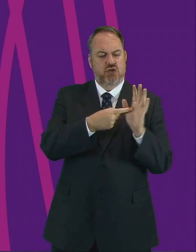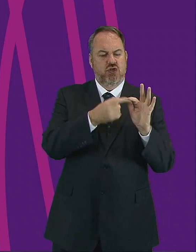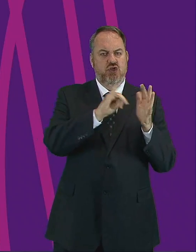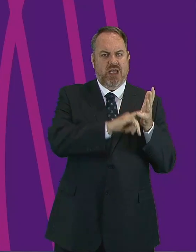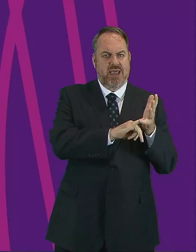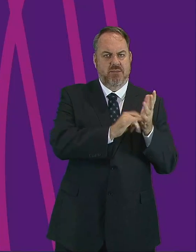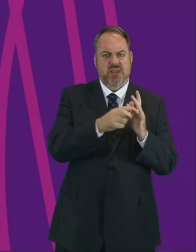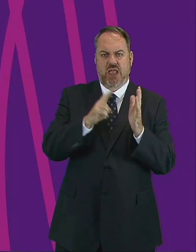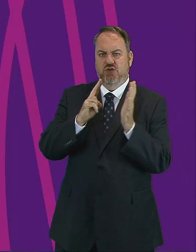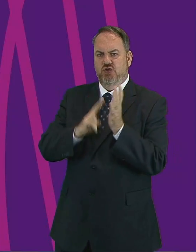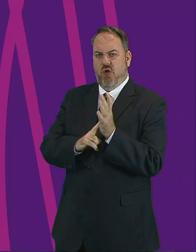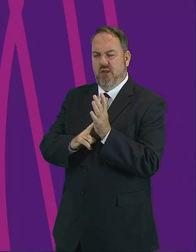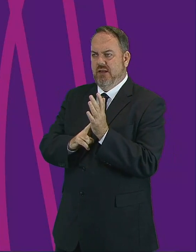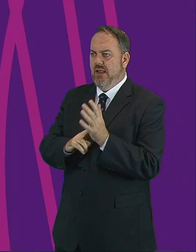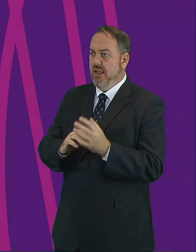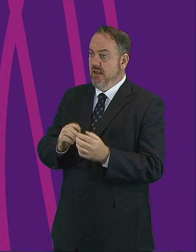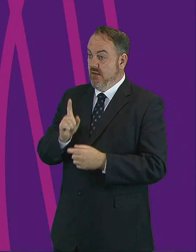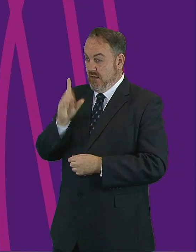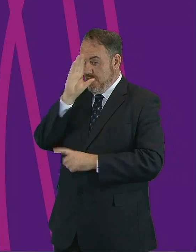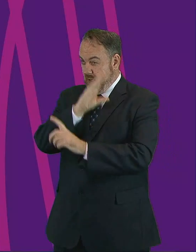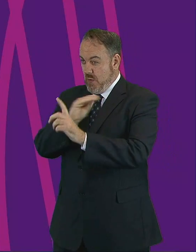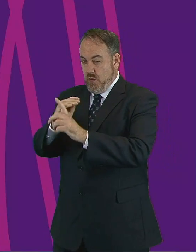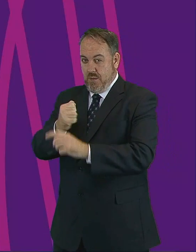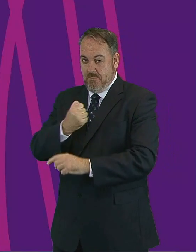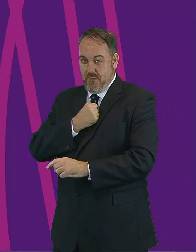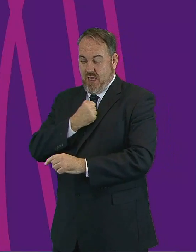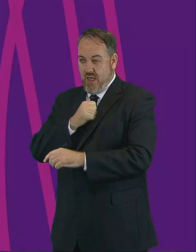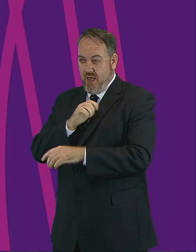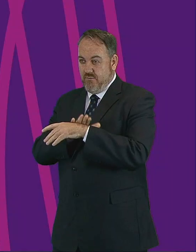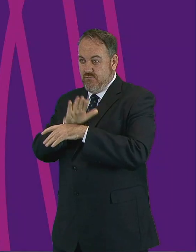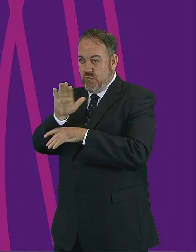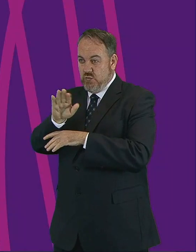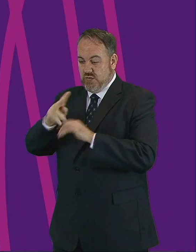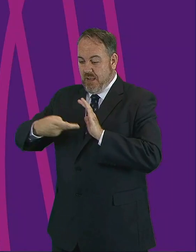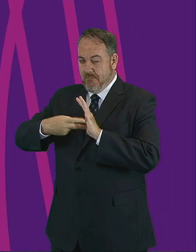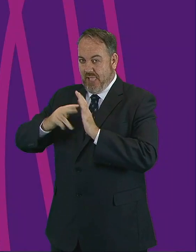in my kingdom. Let me tell you this truth.